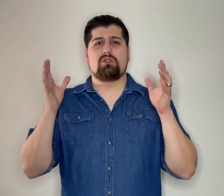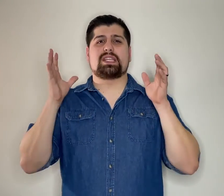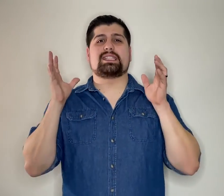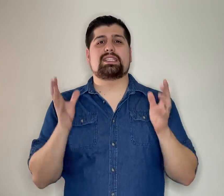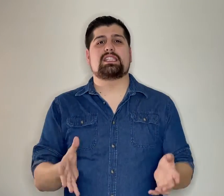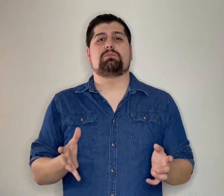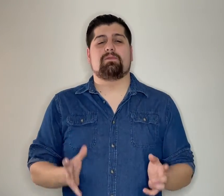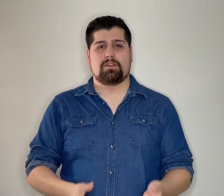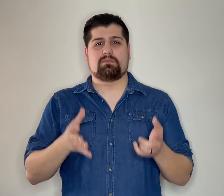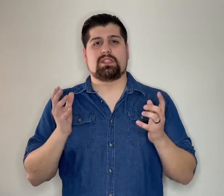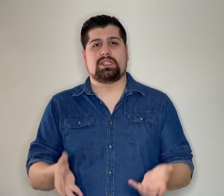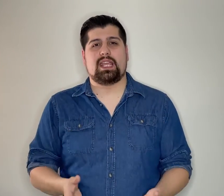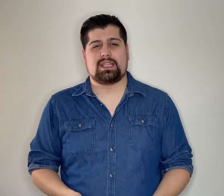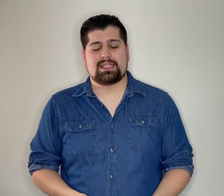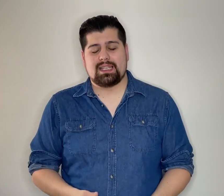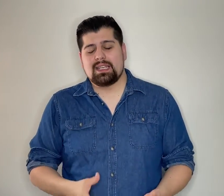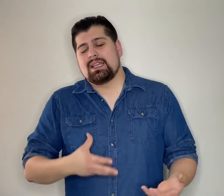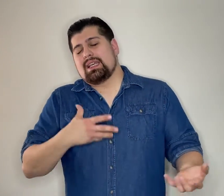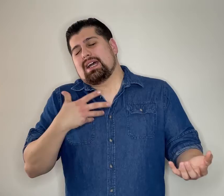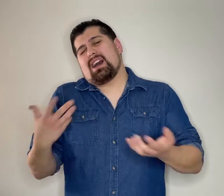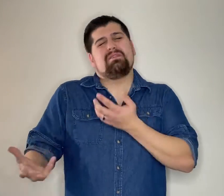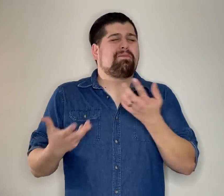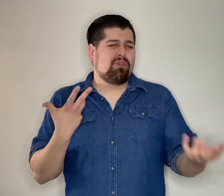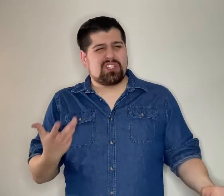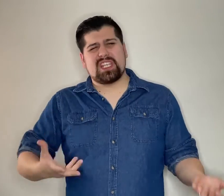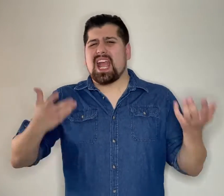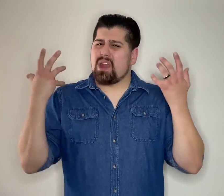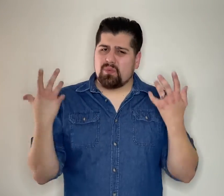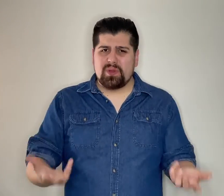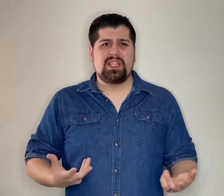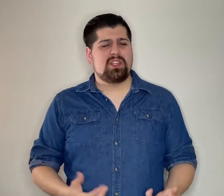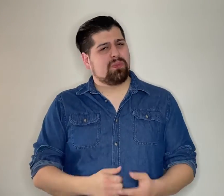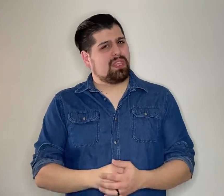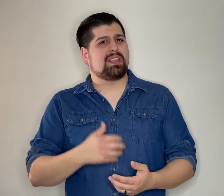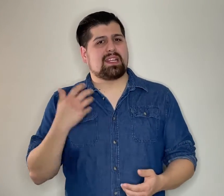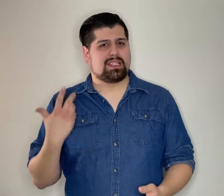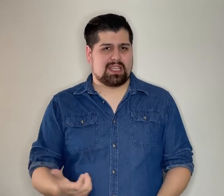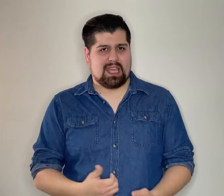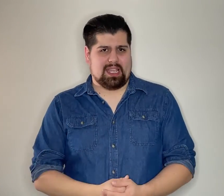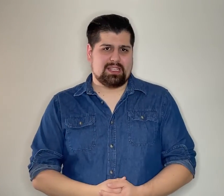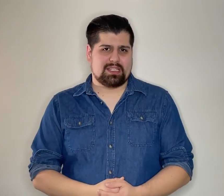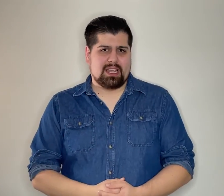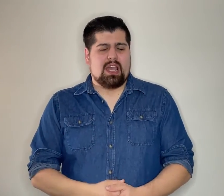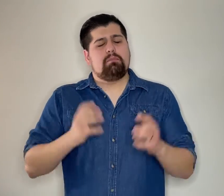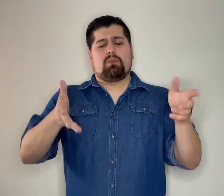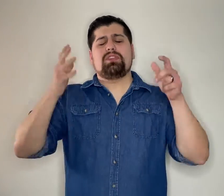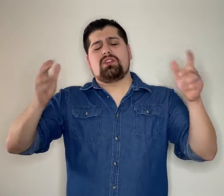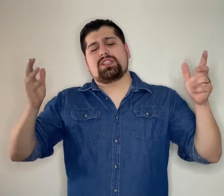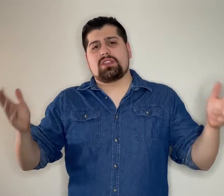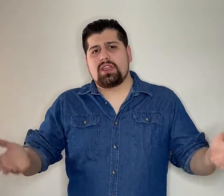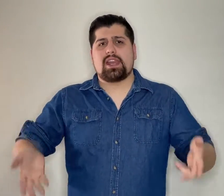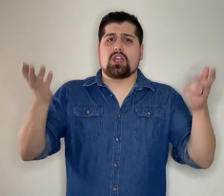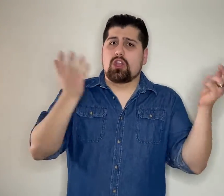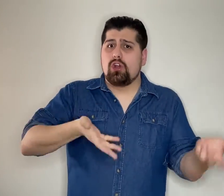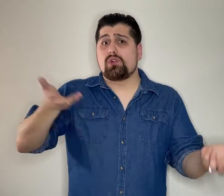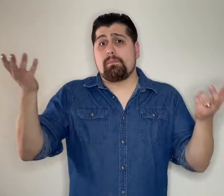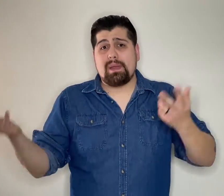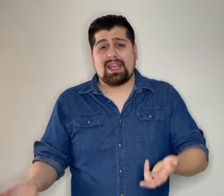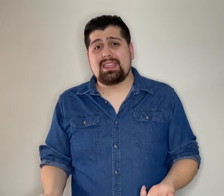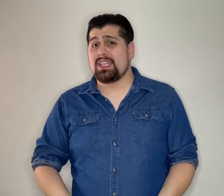most accessible film to date Unfortunately, I really don't think that's the case But whether you consider that a good or a bad thing